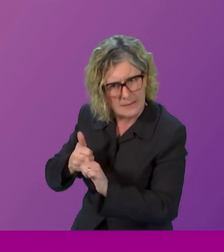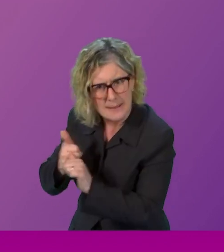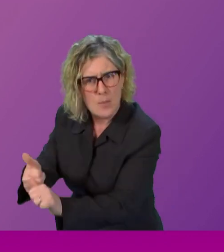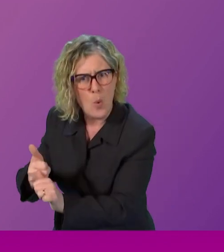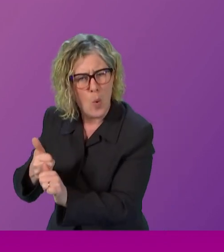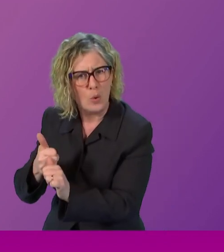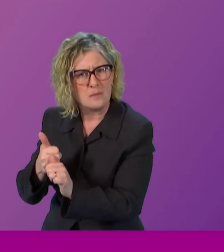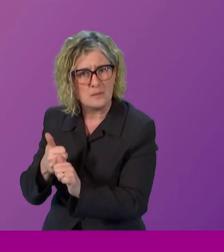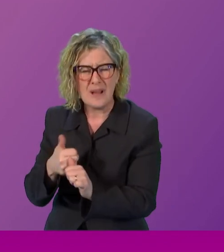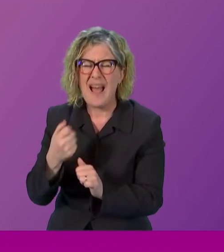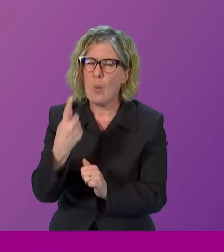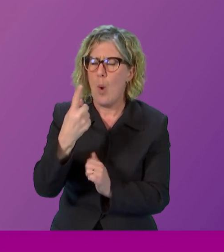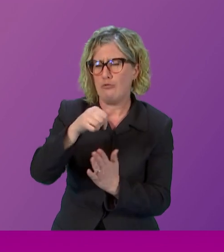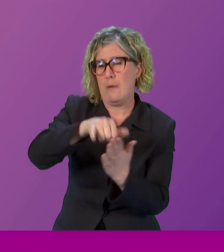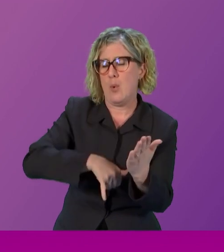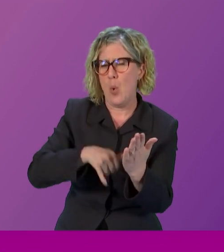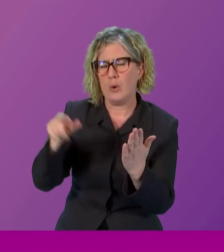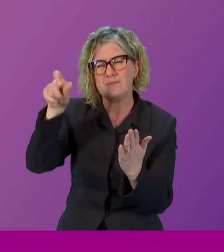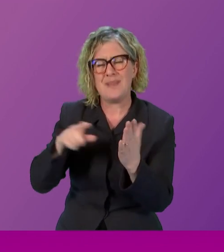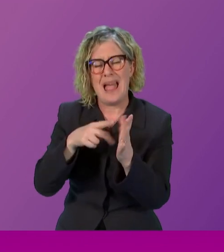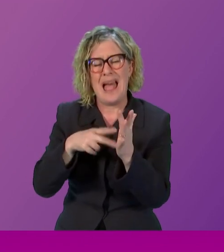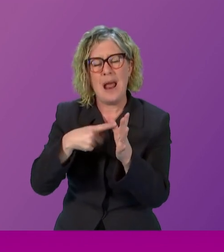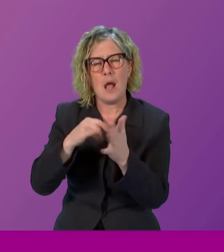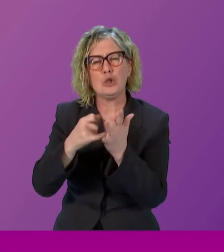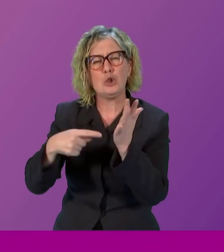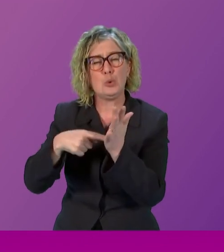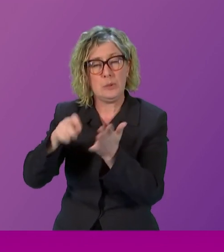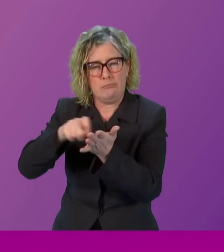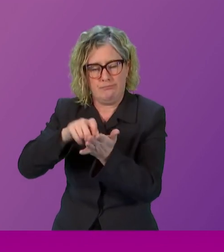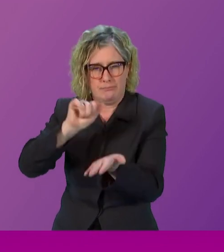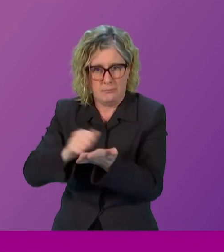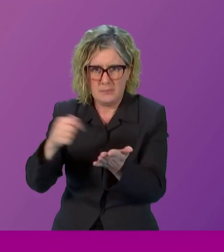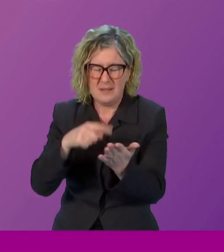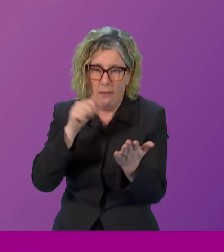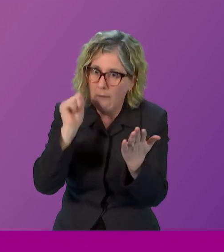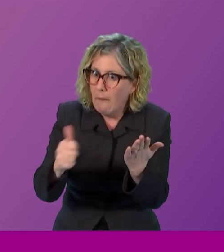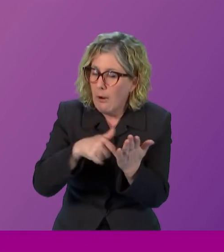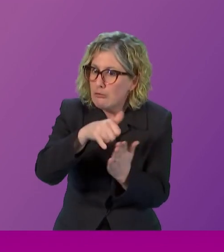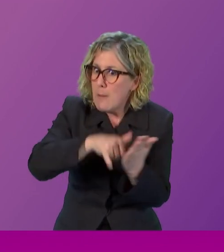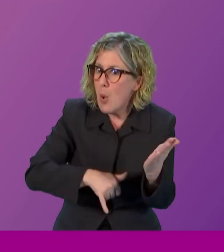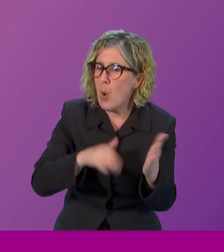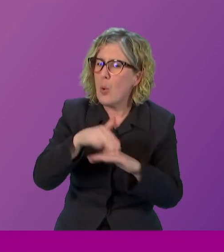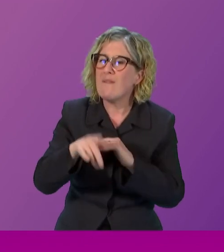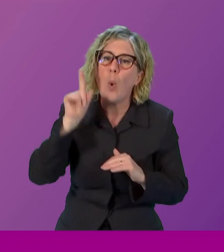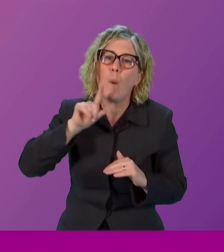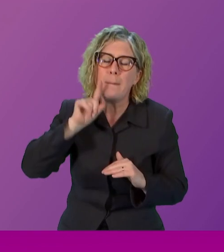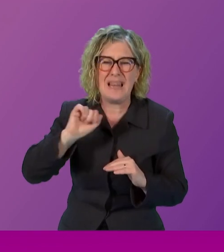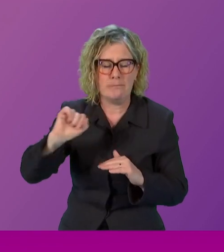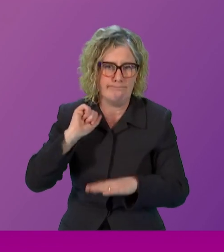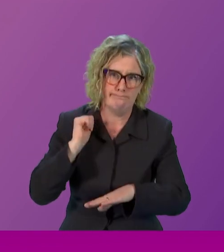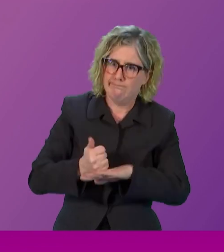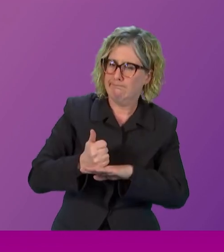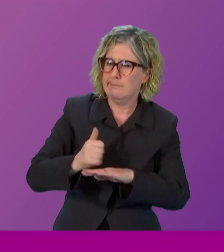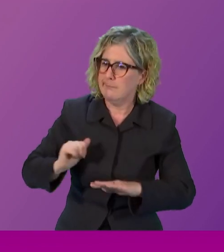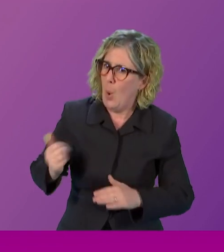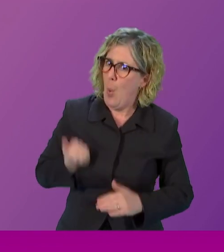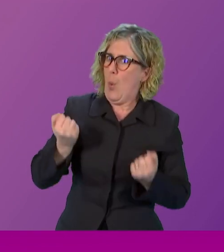by Anna Stewart a brilliant report into female entrepreneurship there is so much to do to address